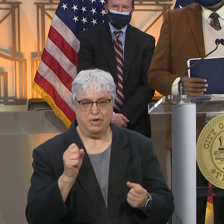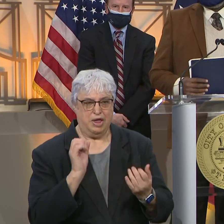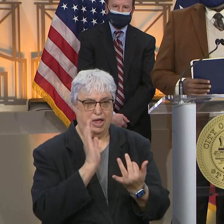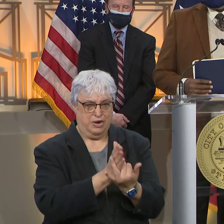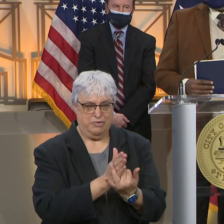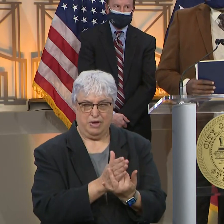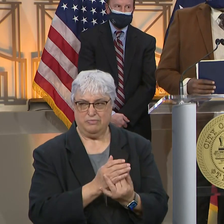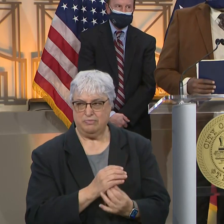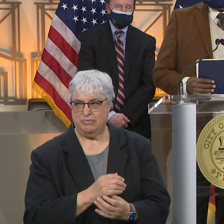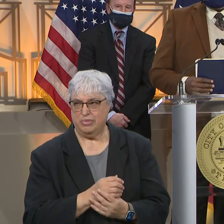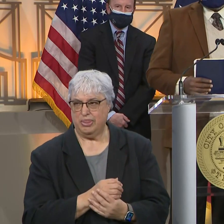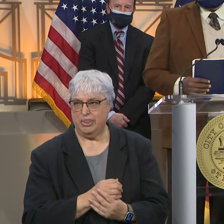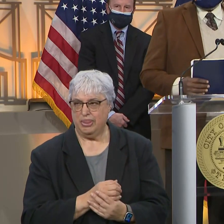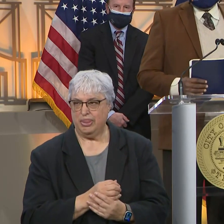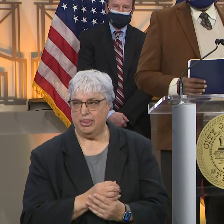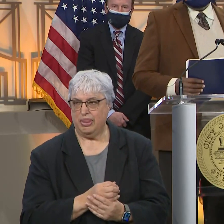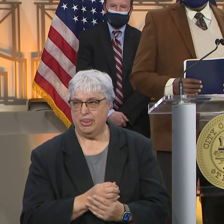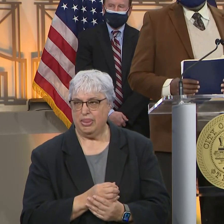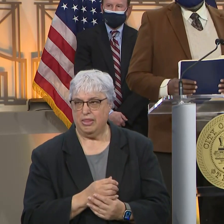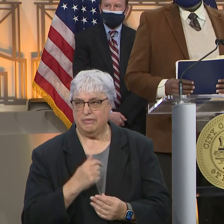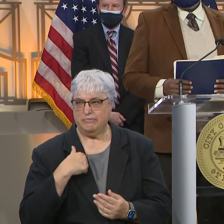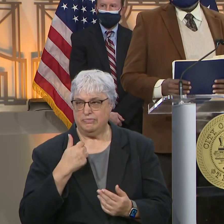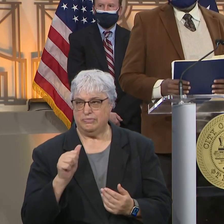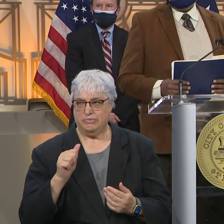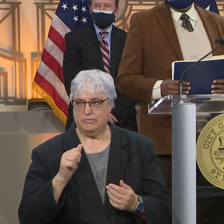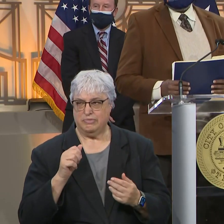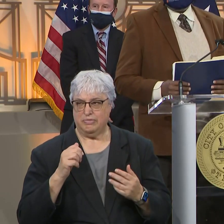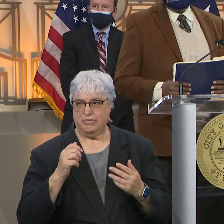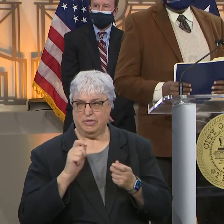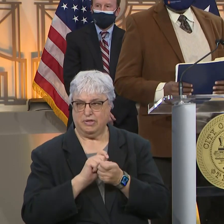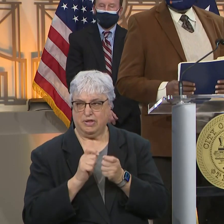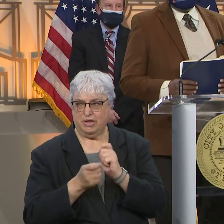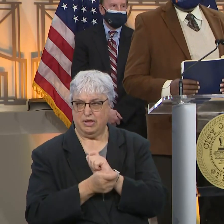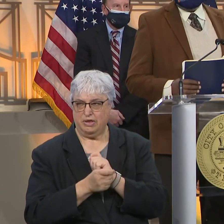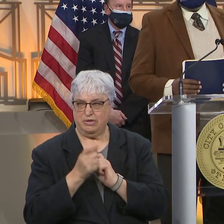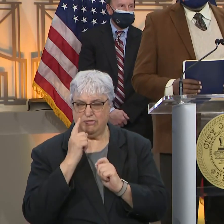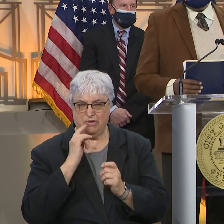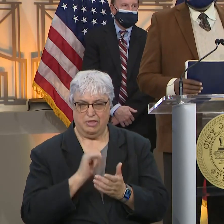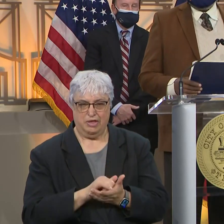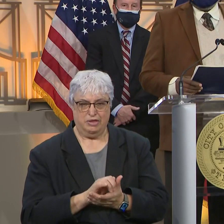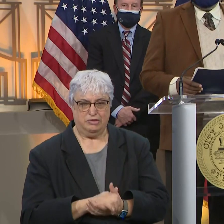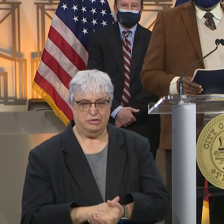is going to be a hub, can you talk about if there will be any physical changes to accommodate for this?